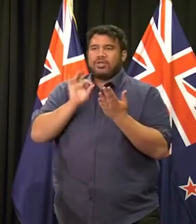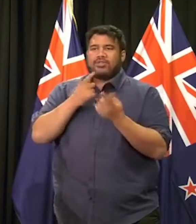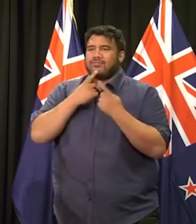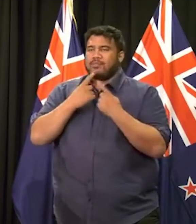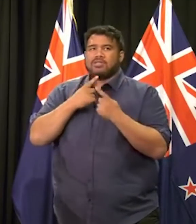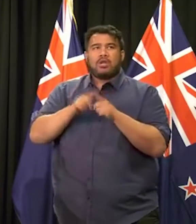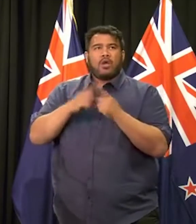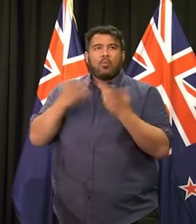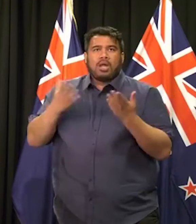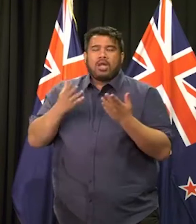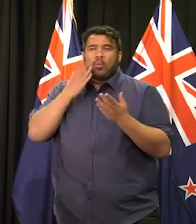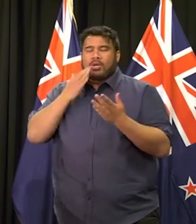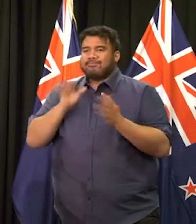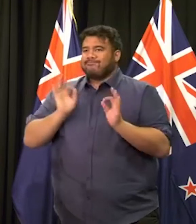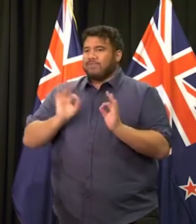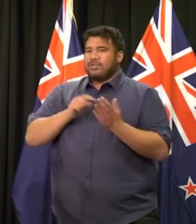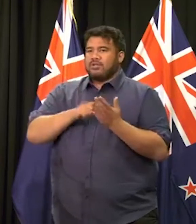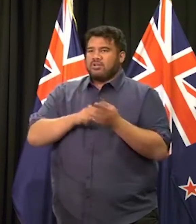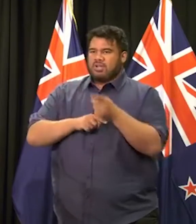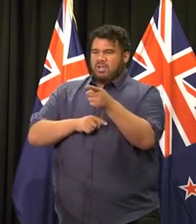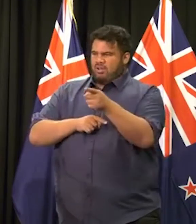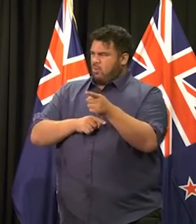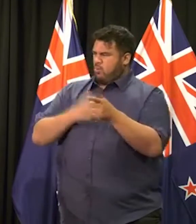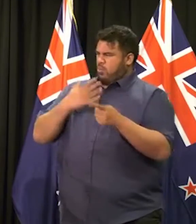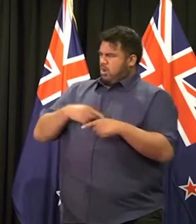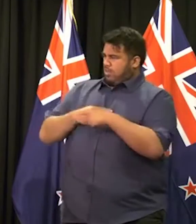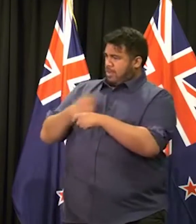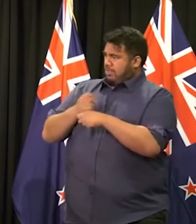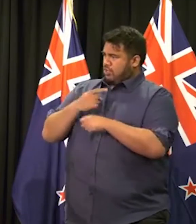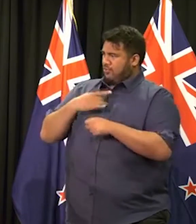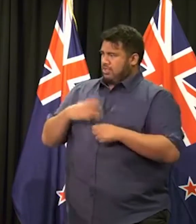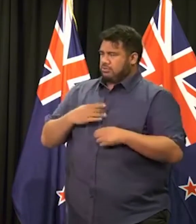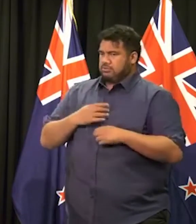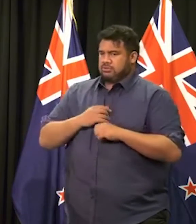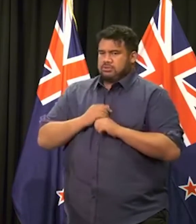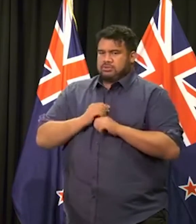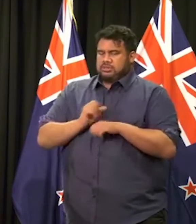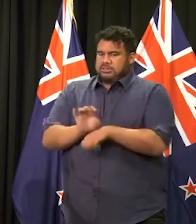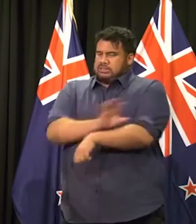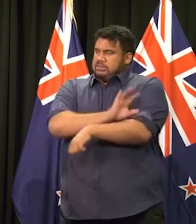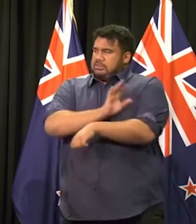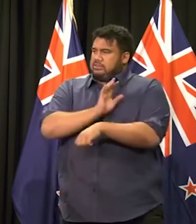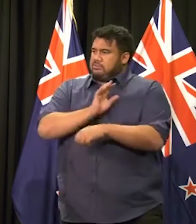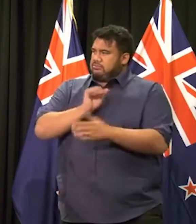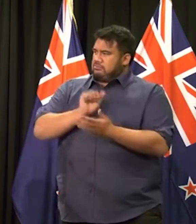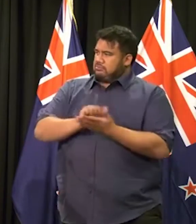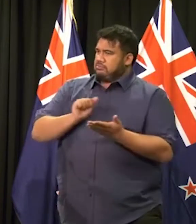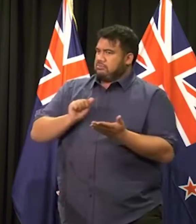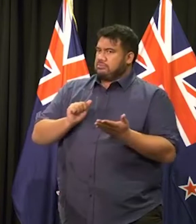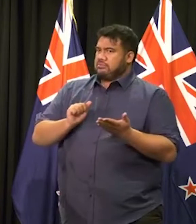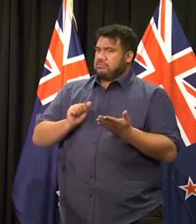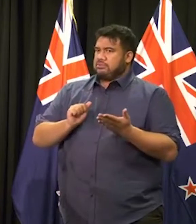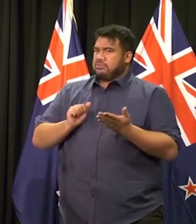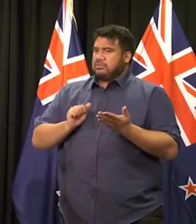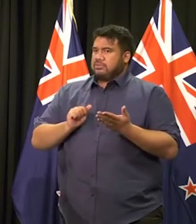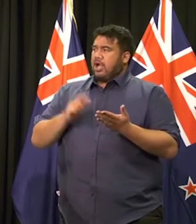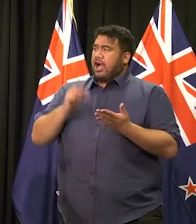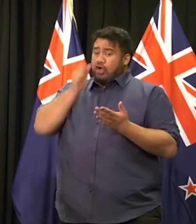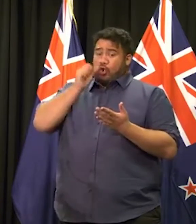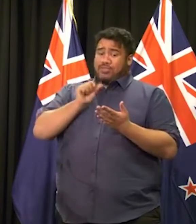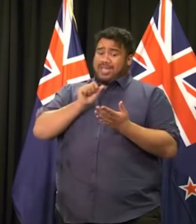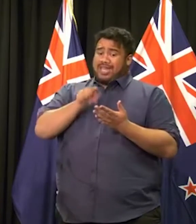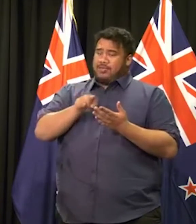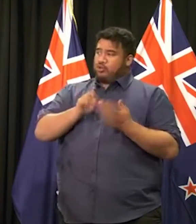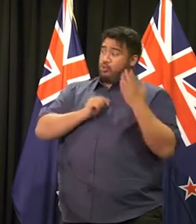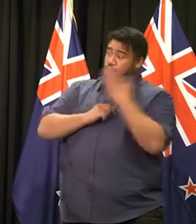Is that pretty chilling for you to receive in a broader sense? I understand it was to a general email